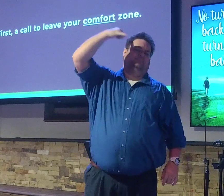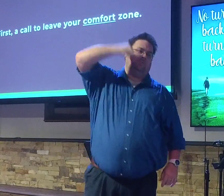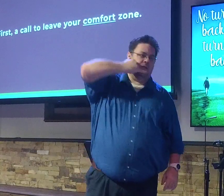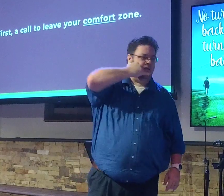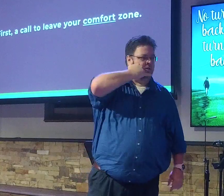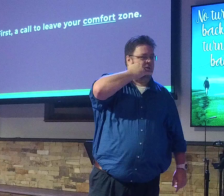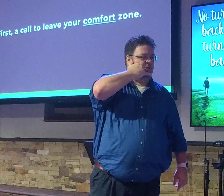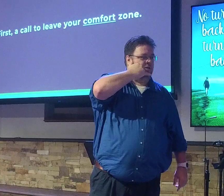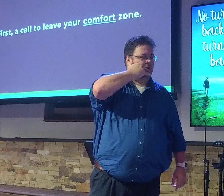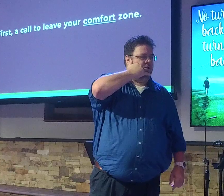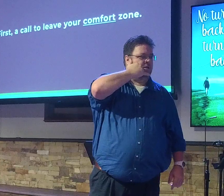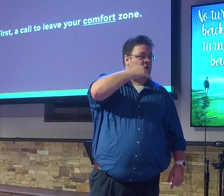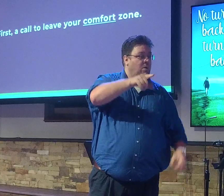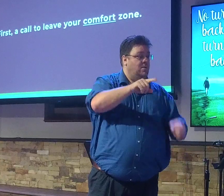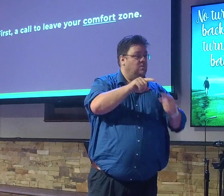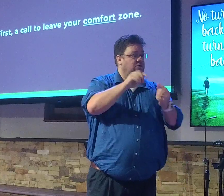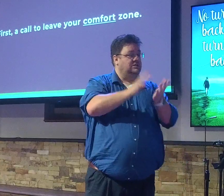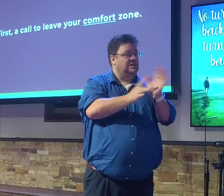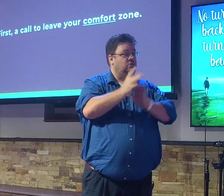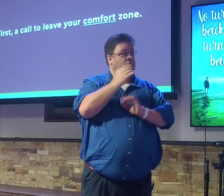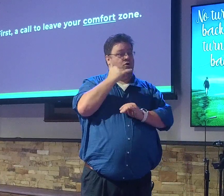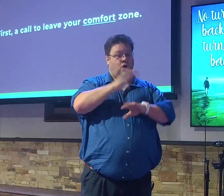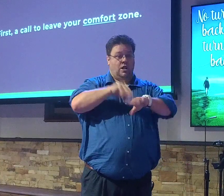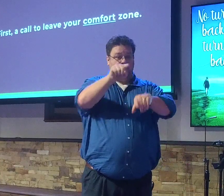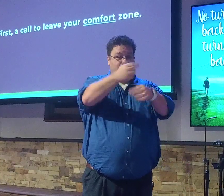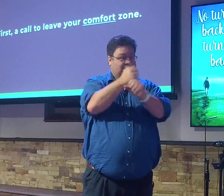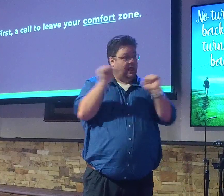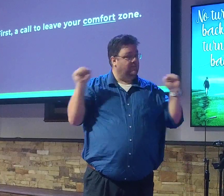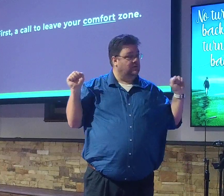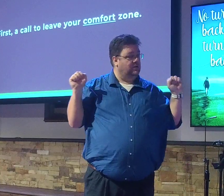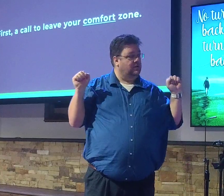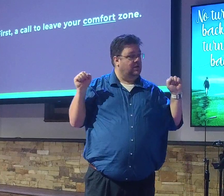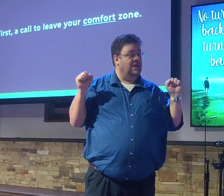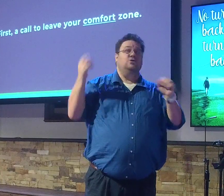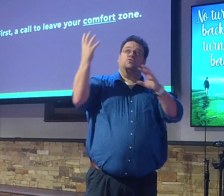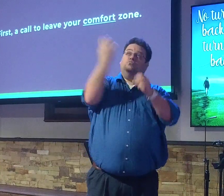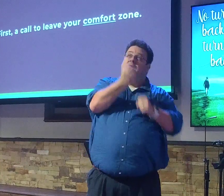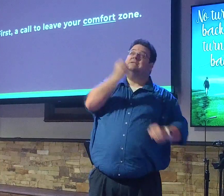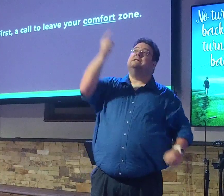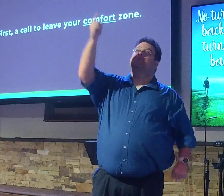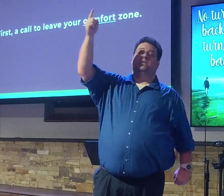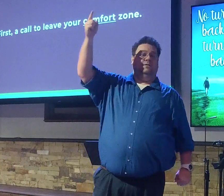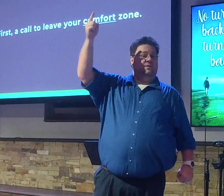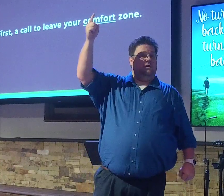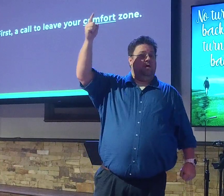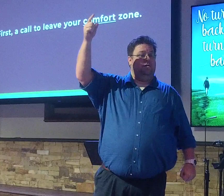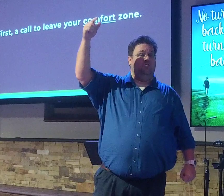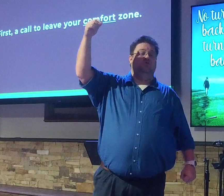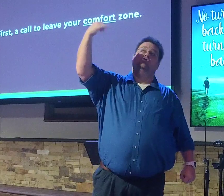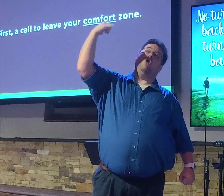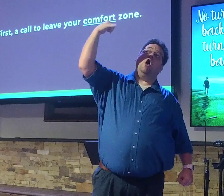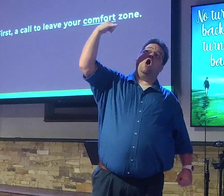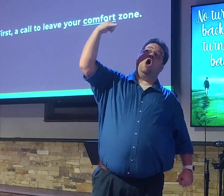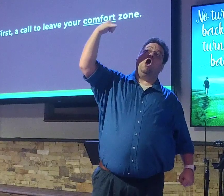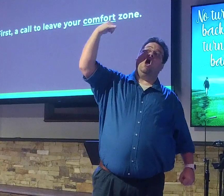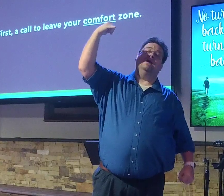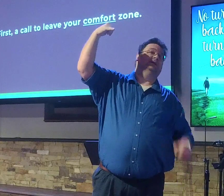remember that, right? When Jesus was calling you to be saved and to trust him. And you know what? When he calls you, you're either going to answer, reject, or